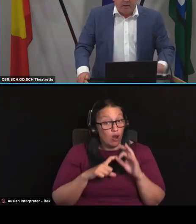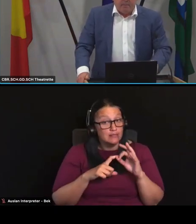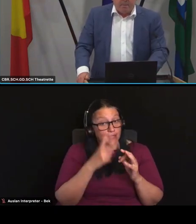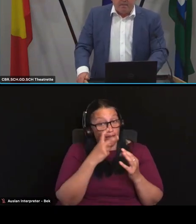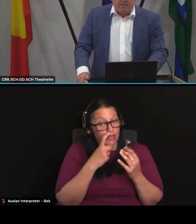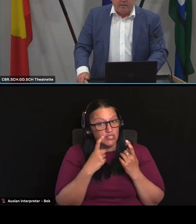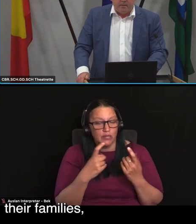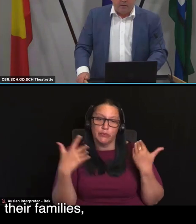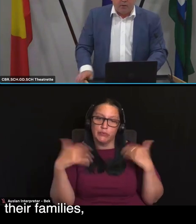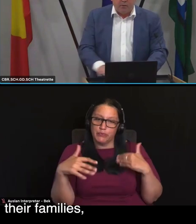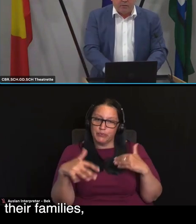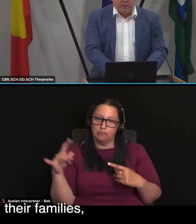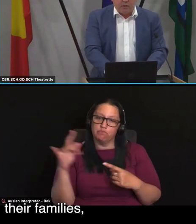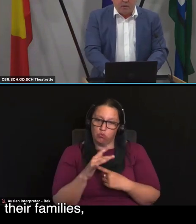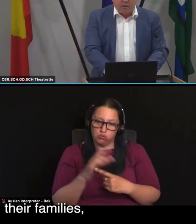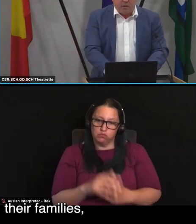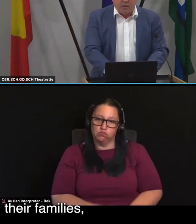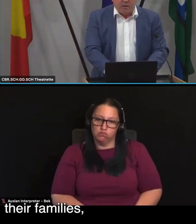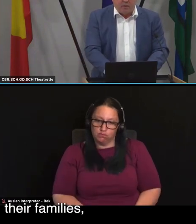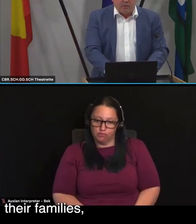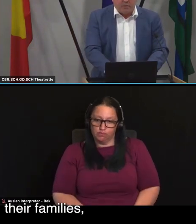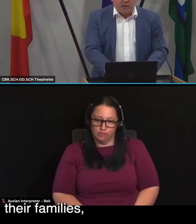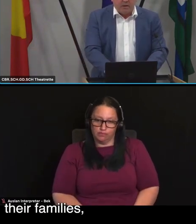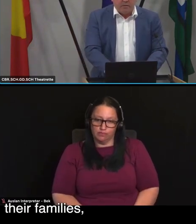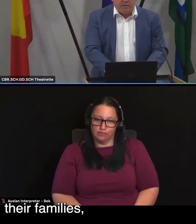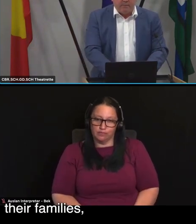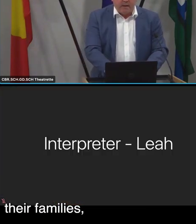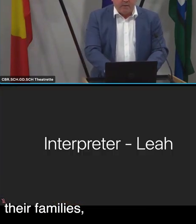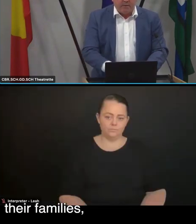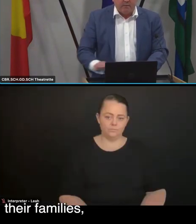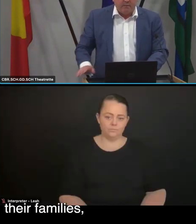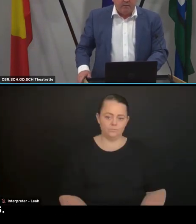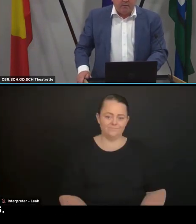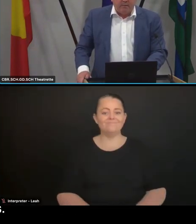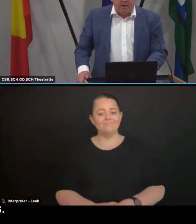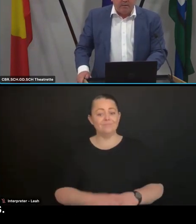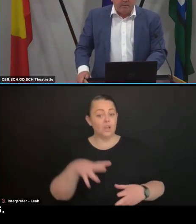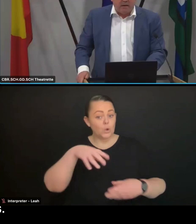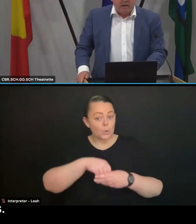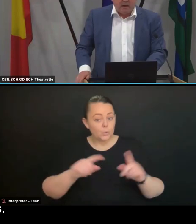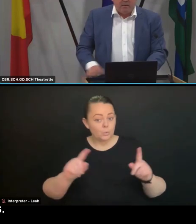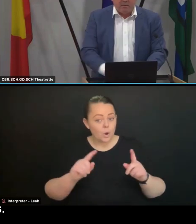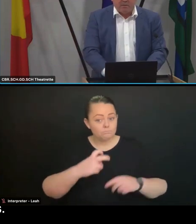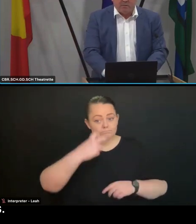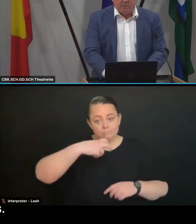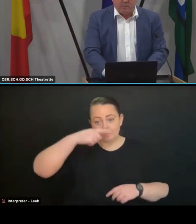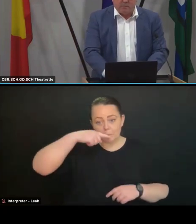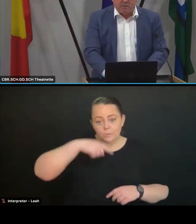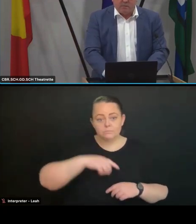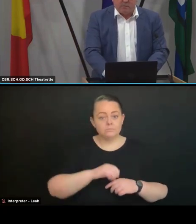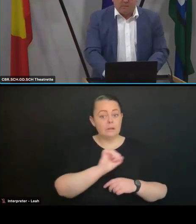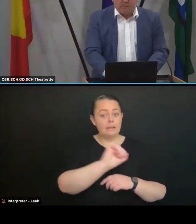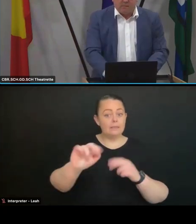This includes older Australians, their families, friends and carers.